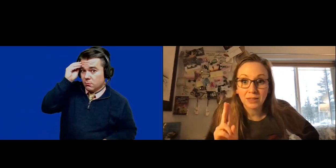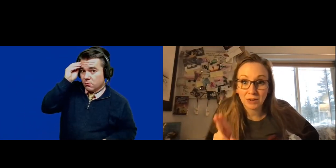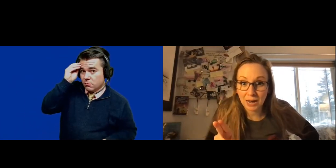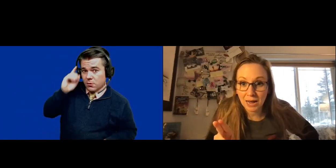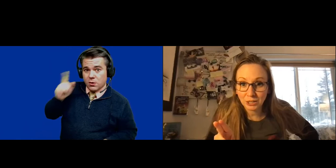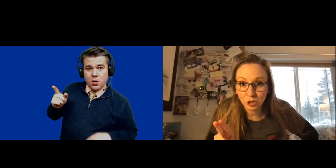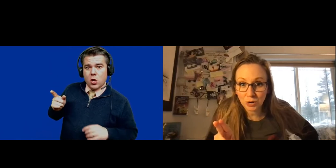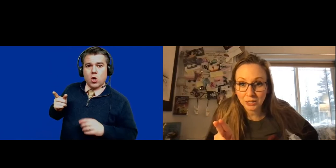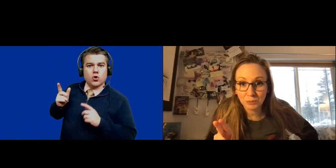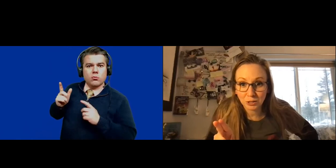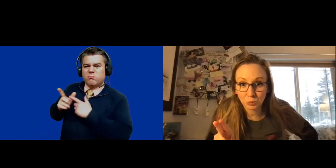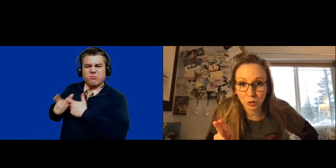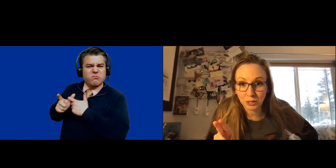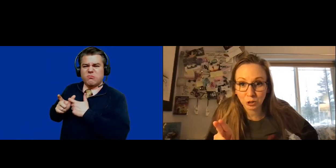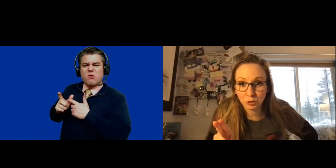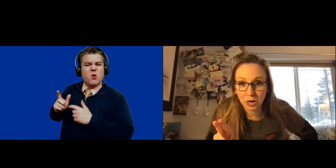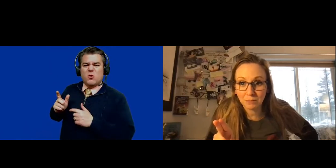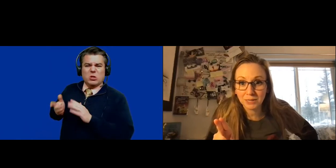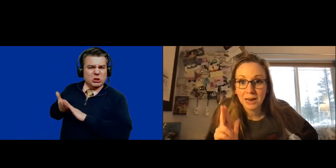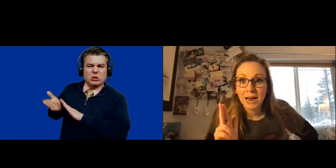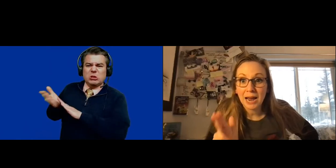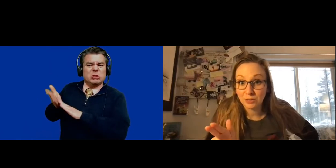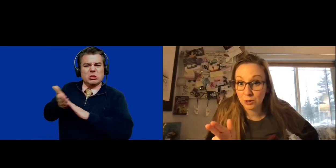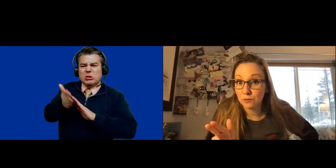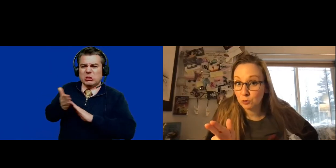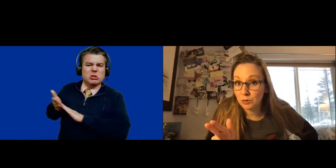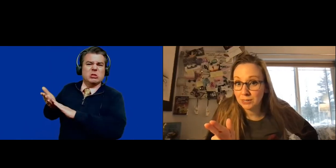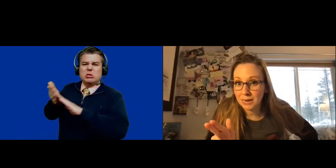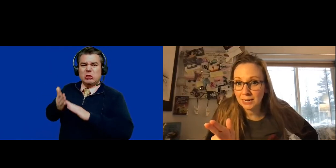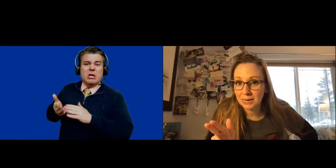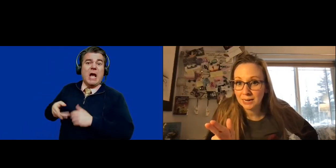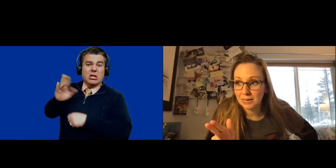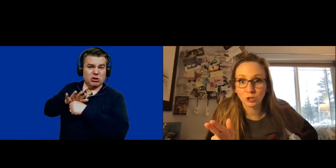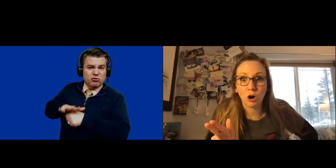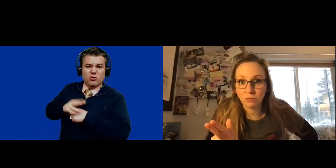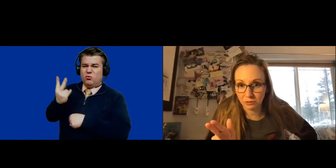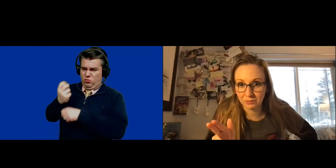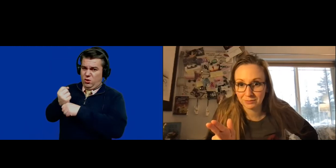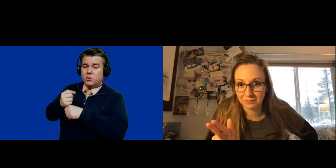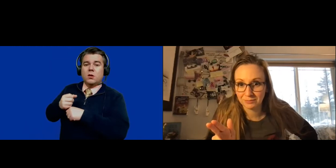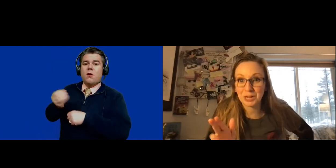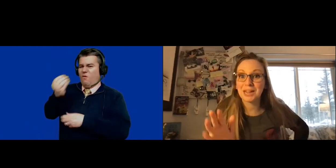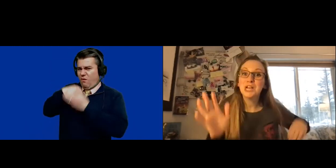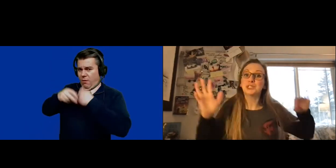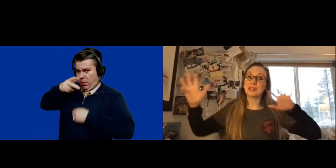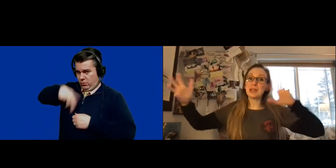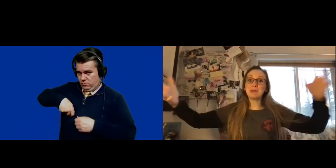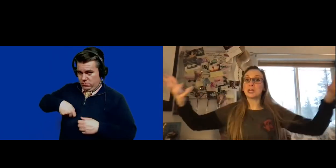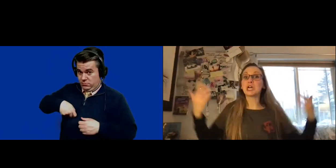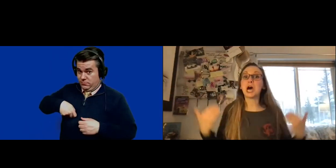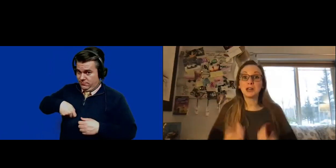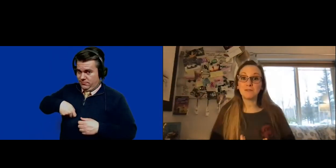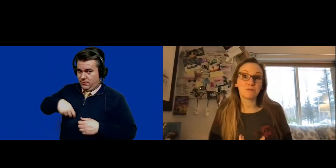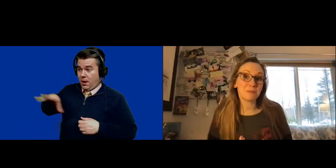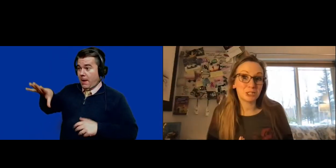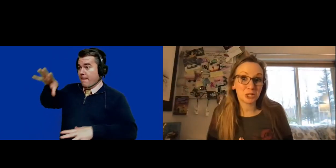go. They've got a high stress because they're working two jobs and their food intake is awful. Okay. So that gave me